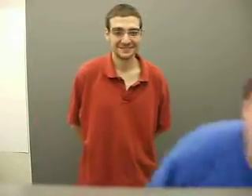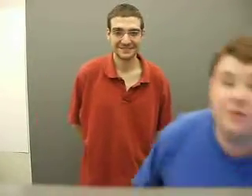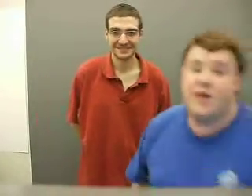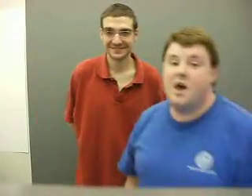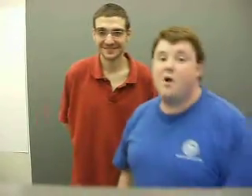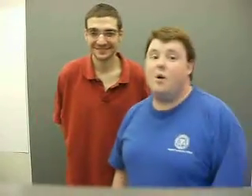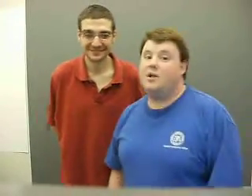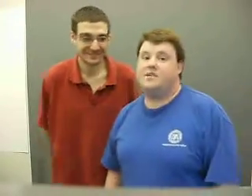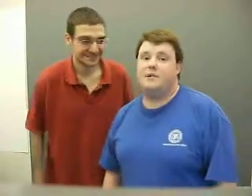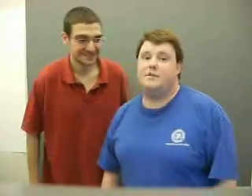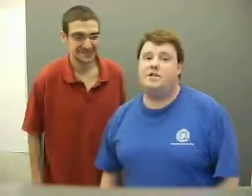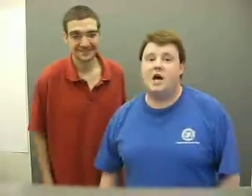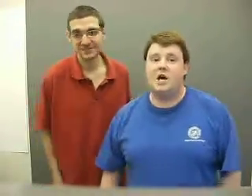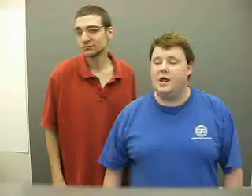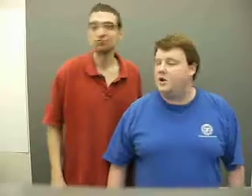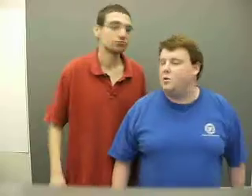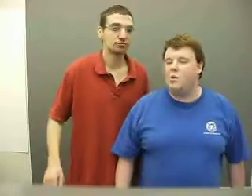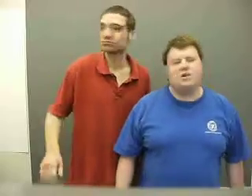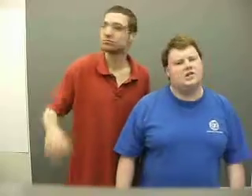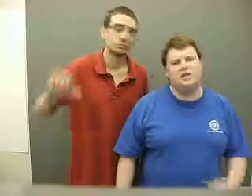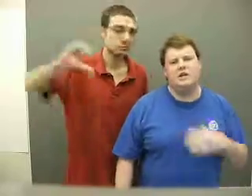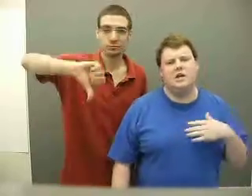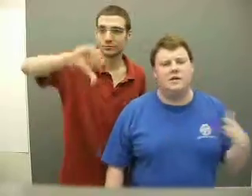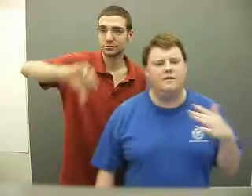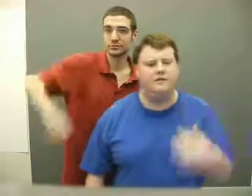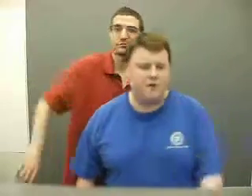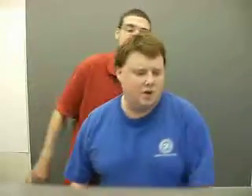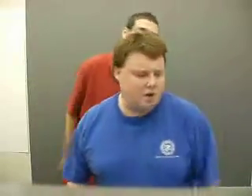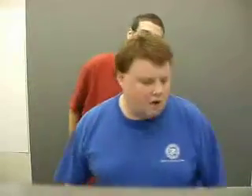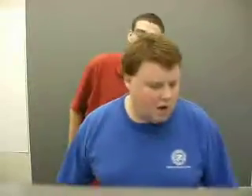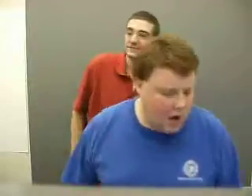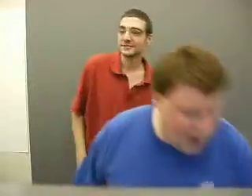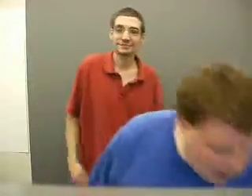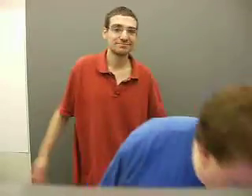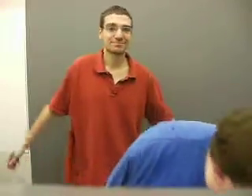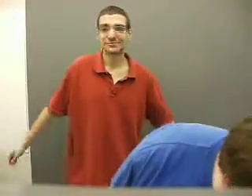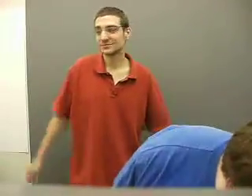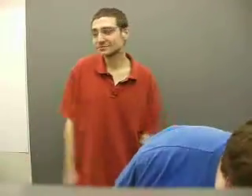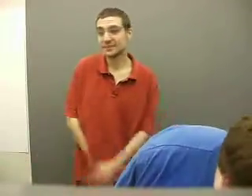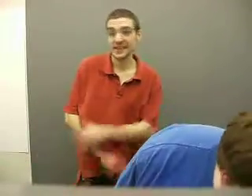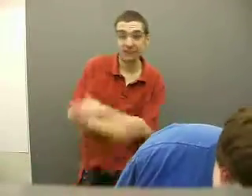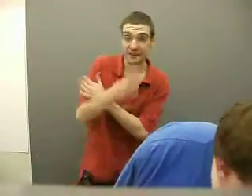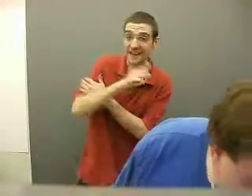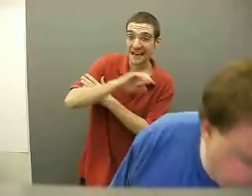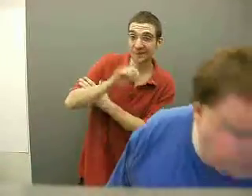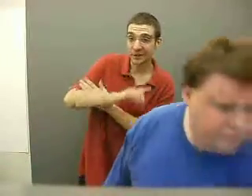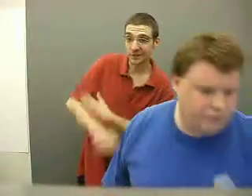They don't want to see me shine, they don't want to see me live. Alright, here we go. Yep, and I got no choice.